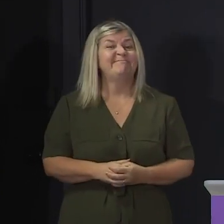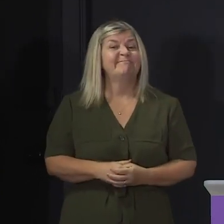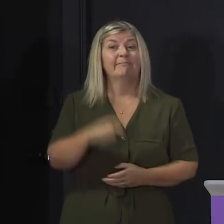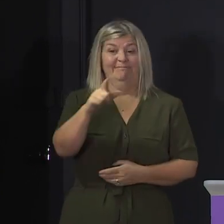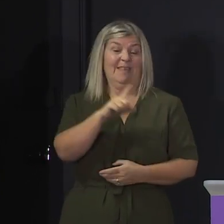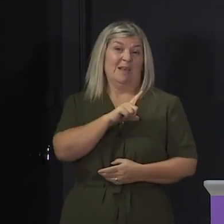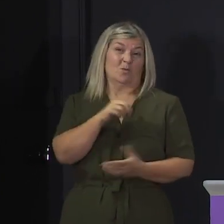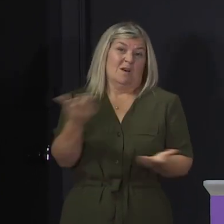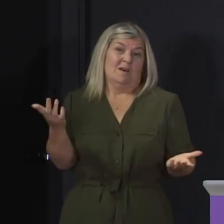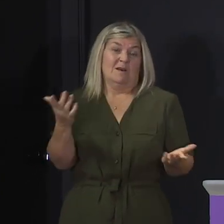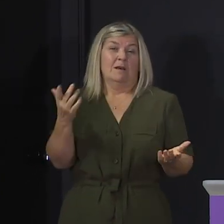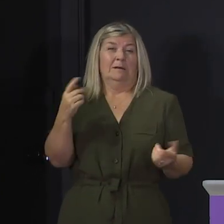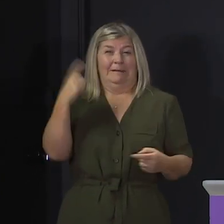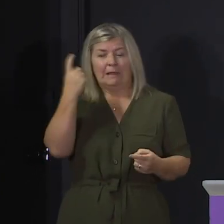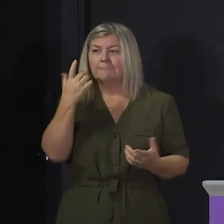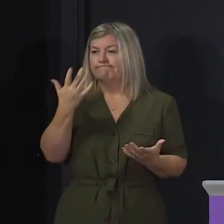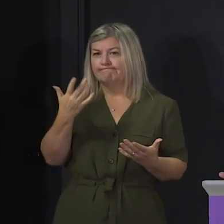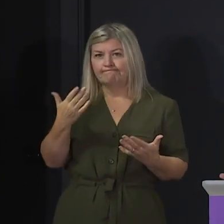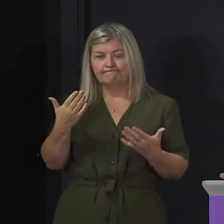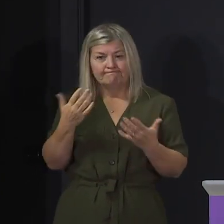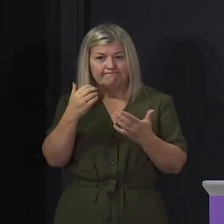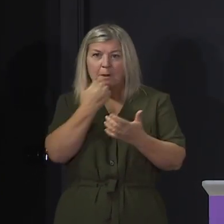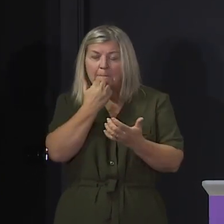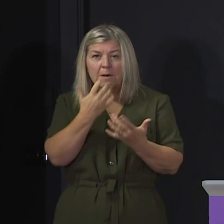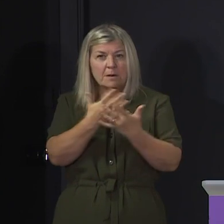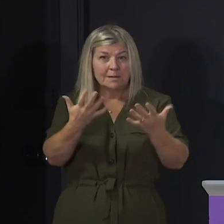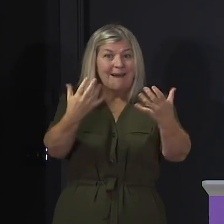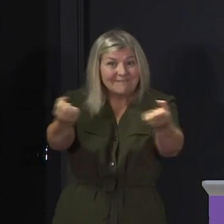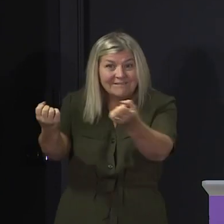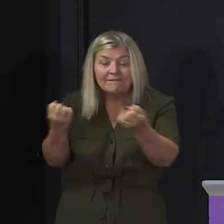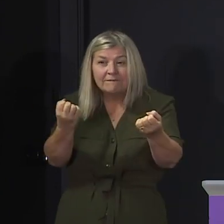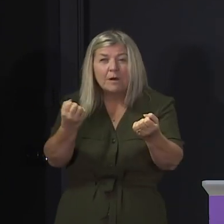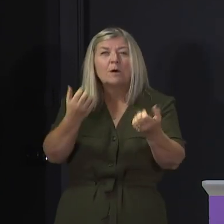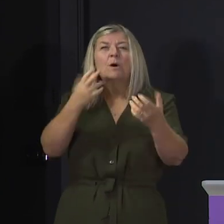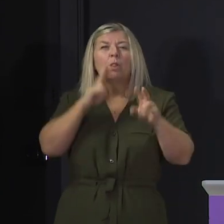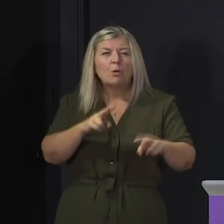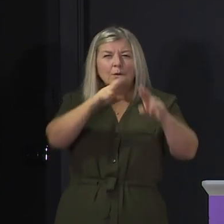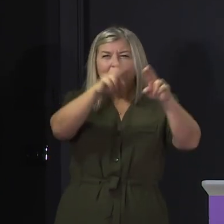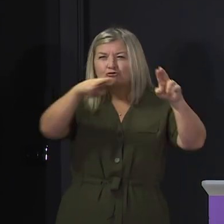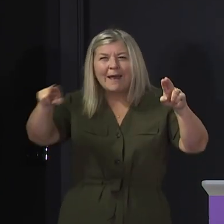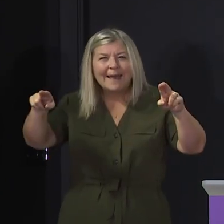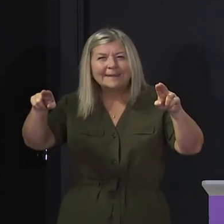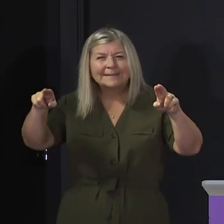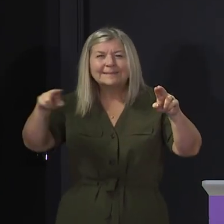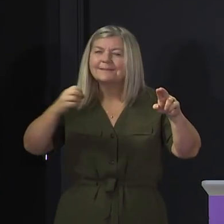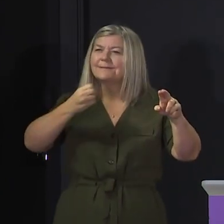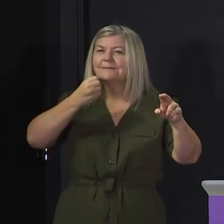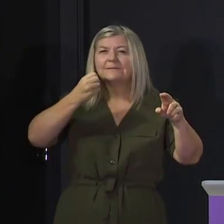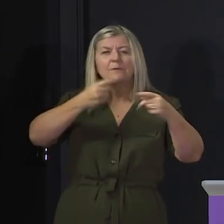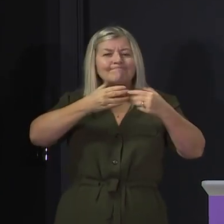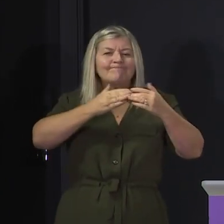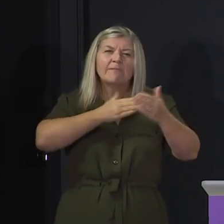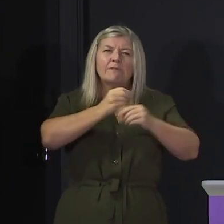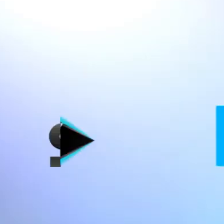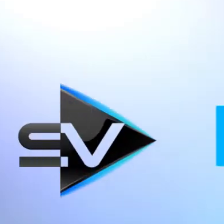reason why when we consider the number of positive cases we always look at trends over a number of days rather than at any single day